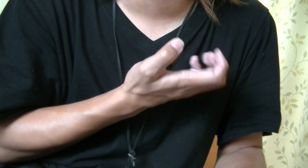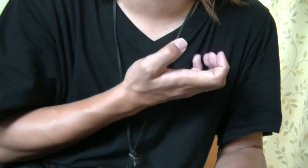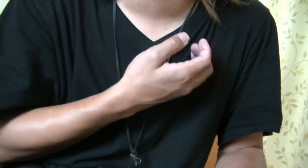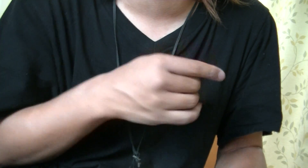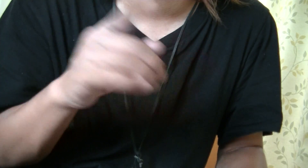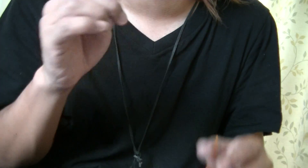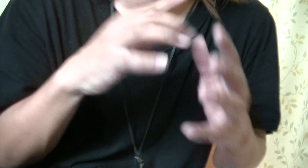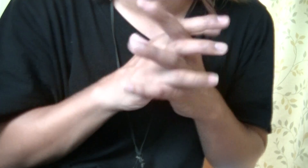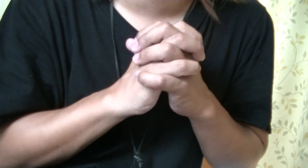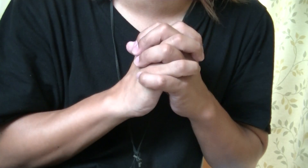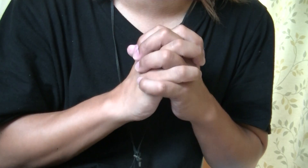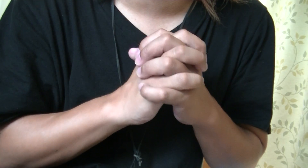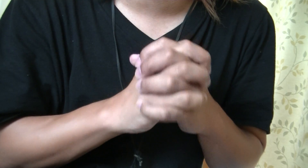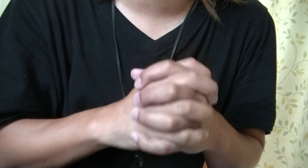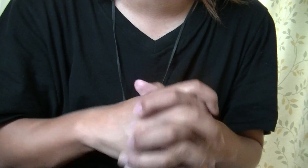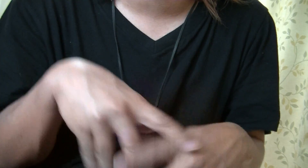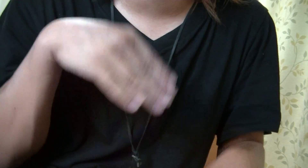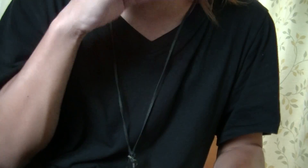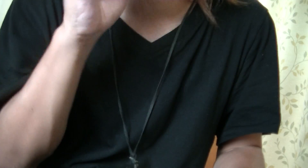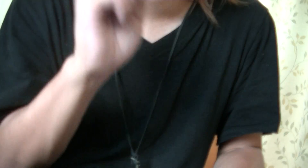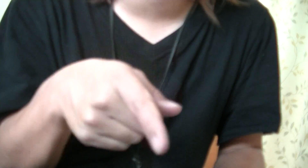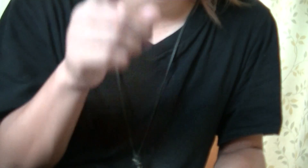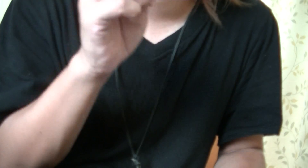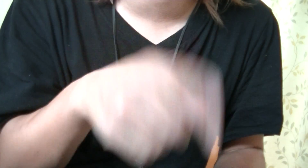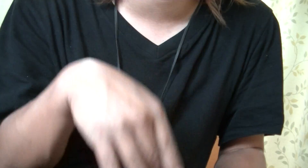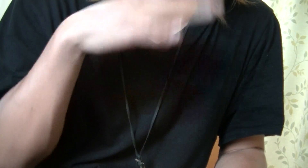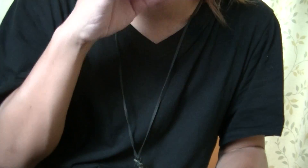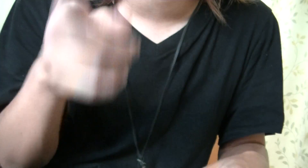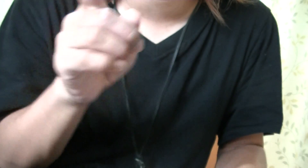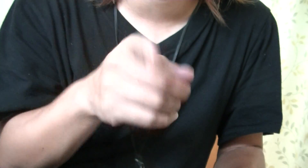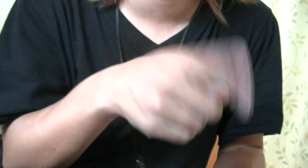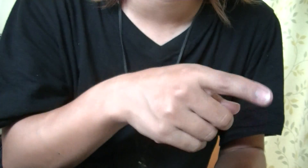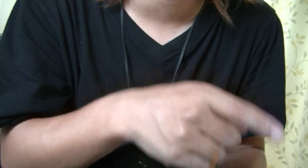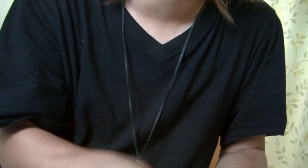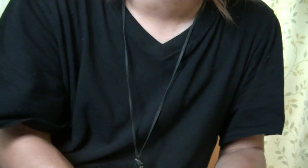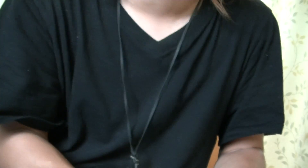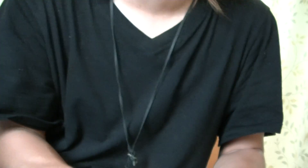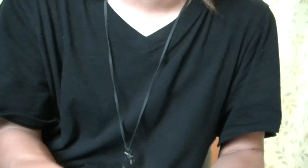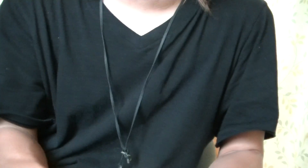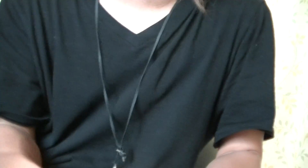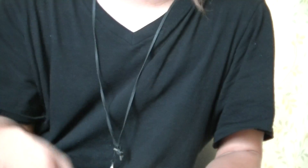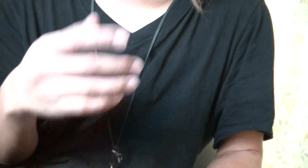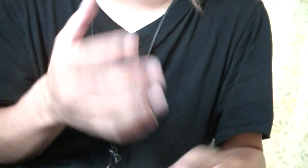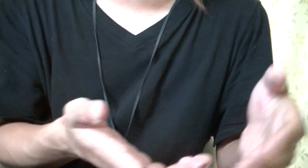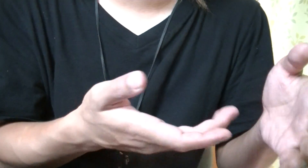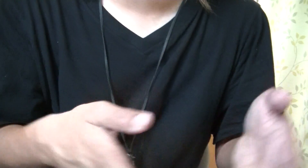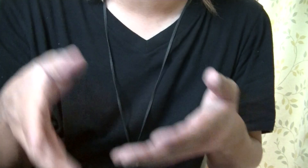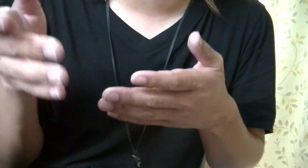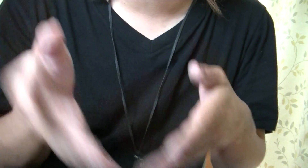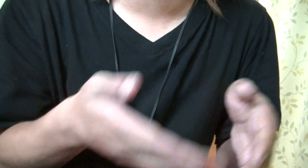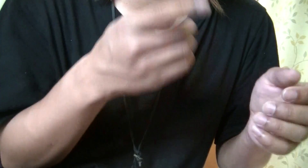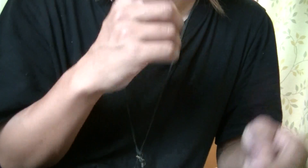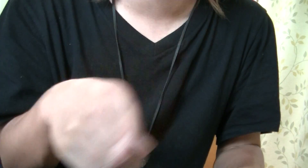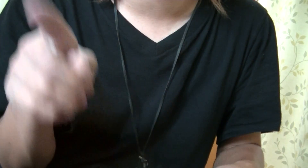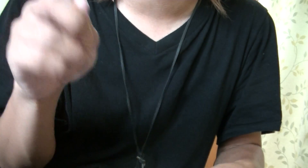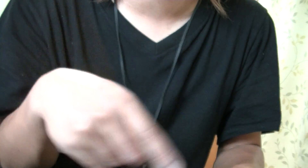were better than some fuck Fuck, now ain't that some shit,